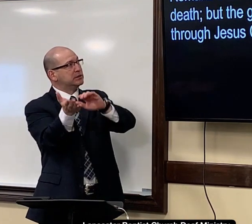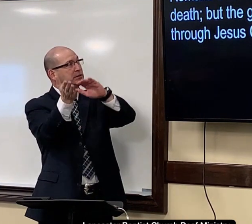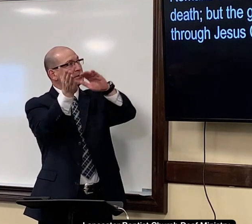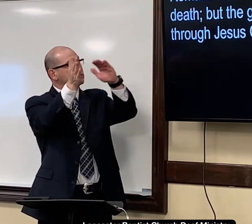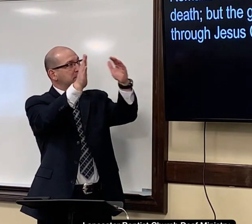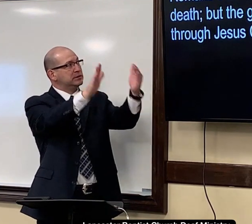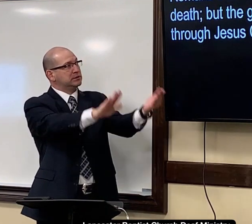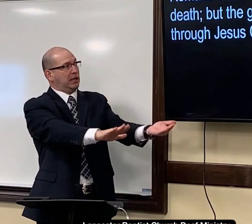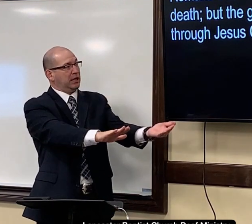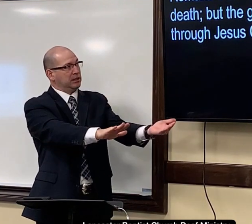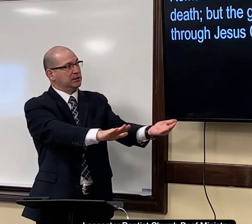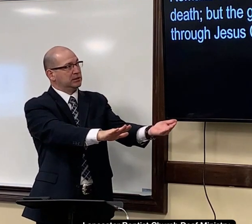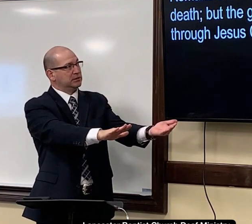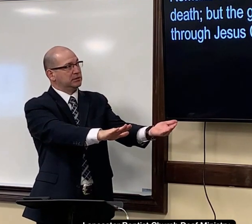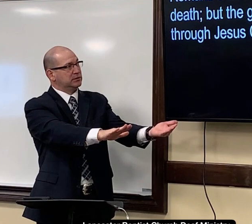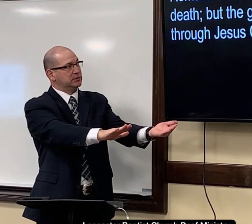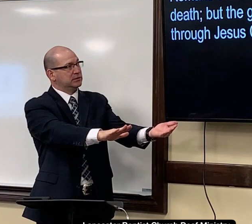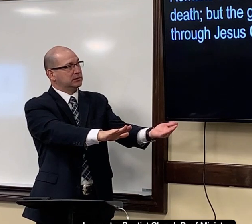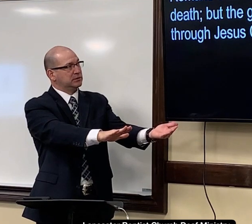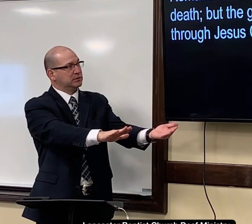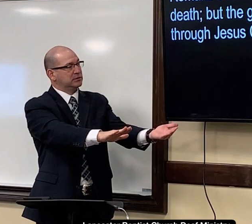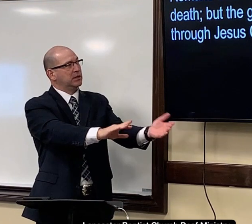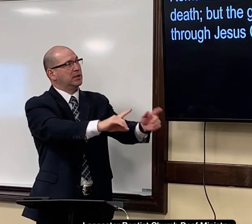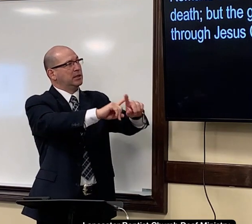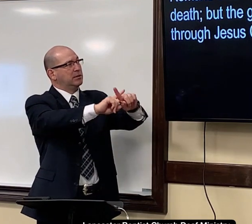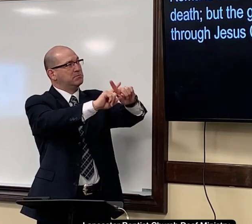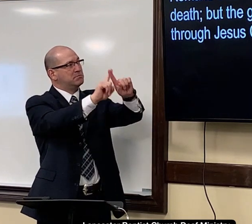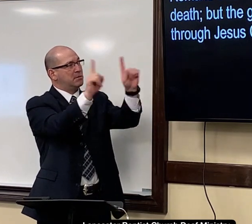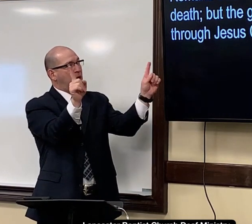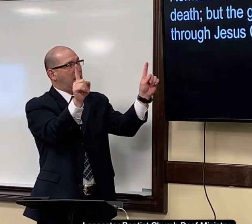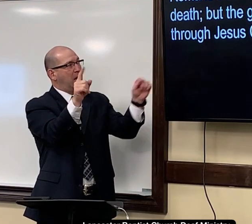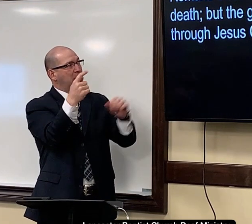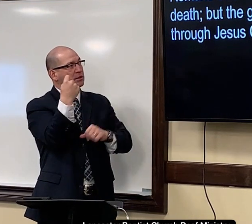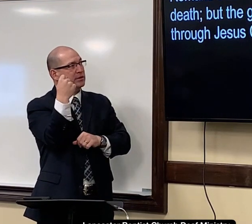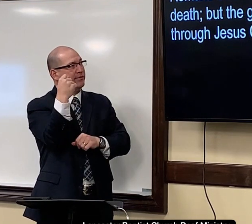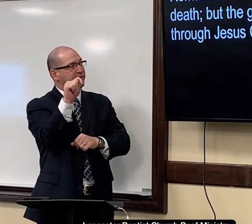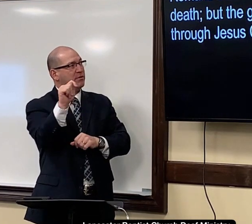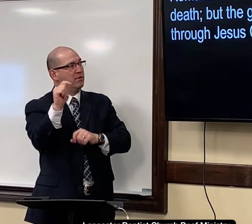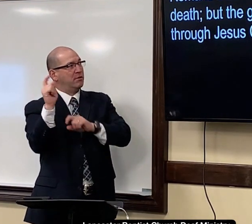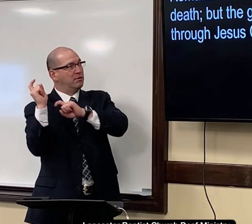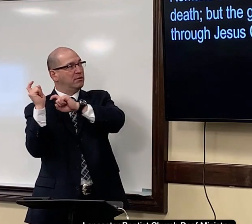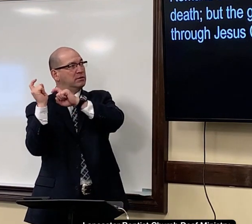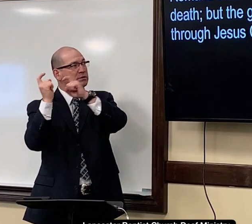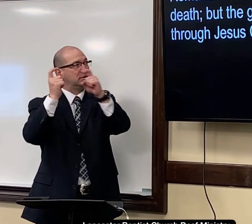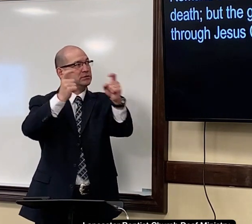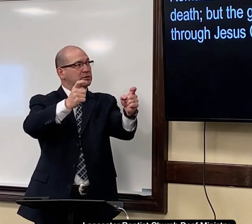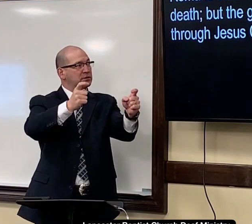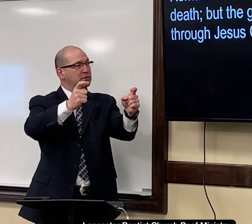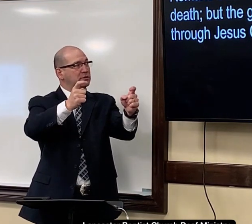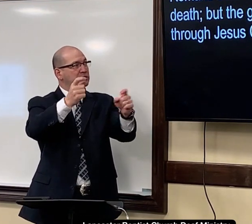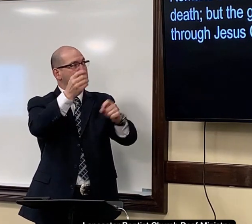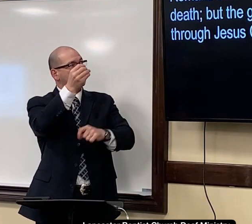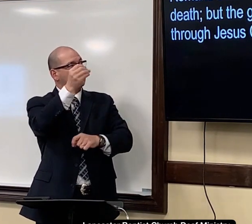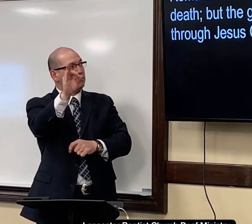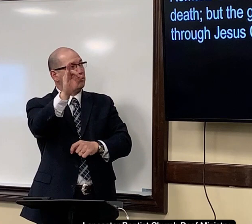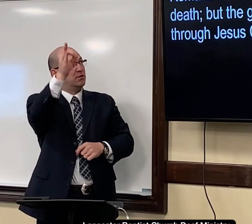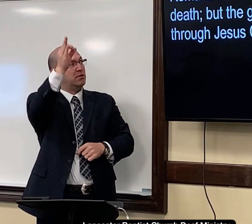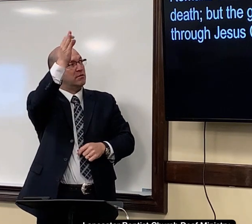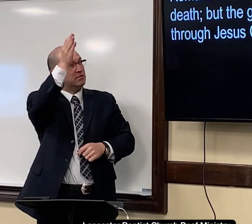death, but the gift of God